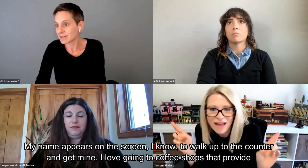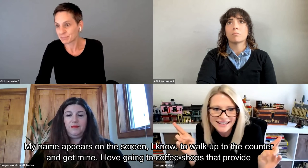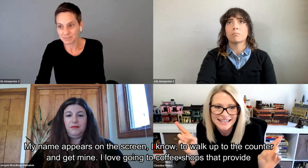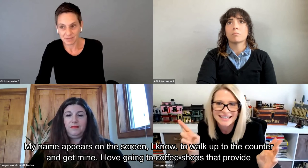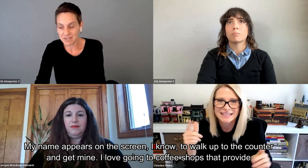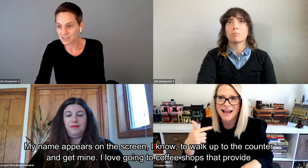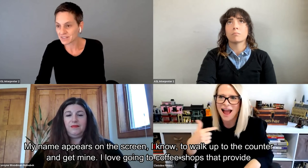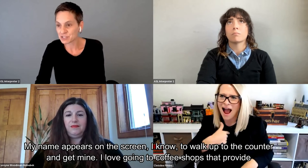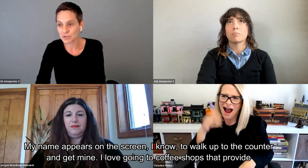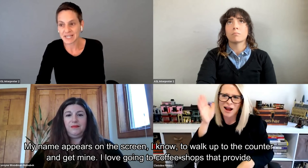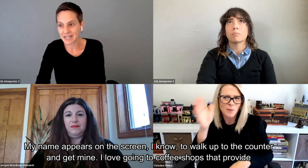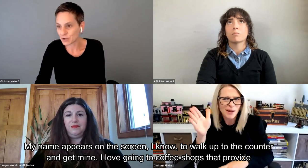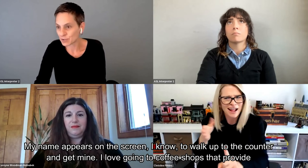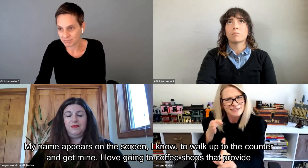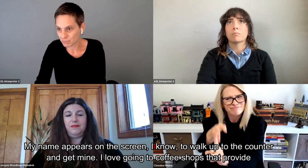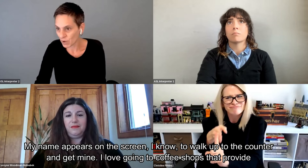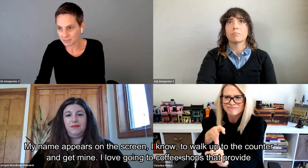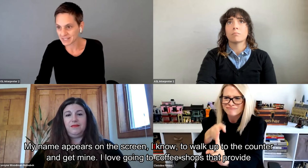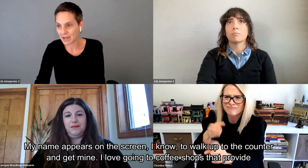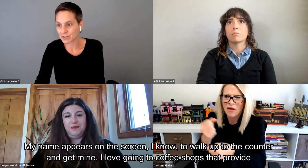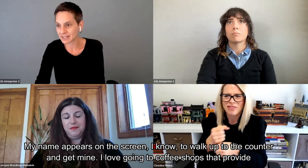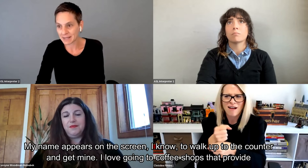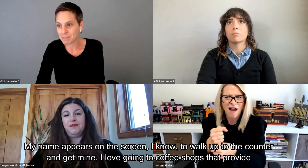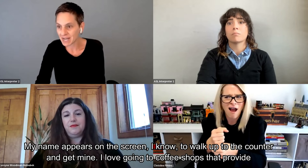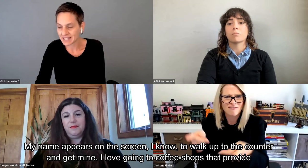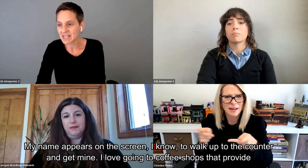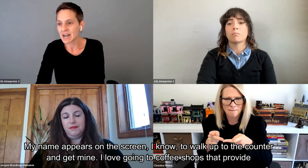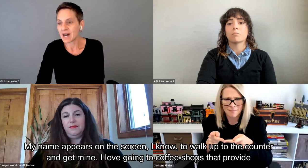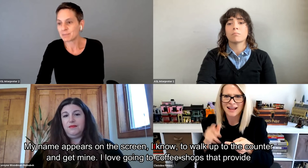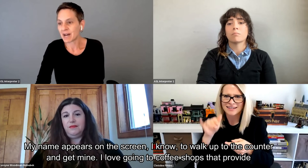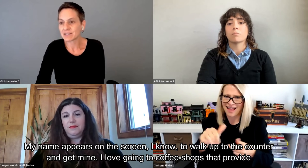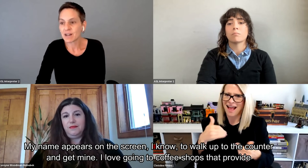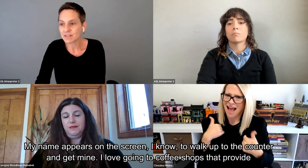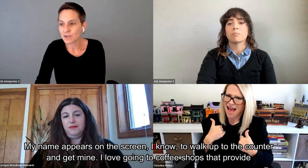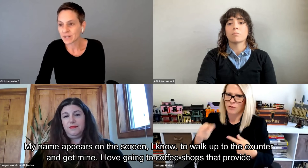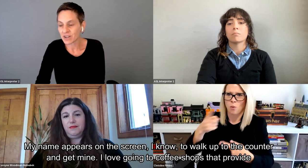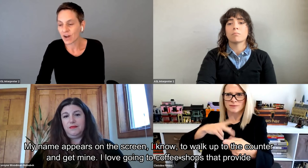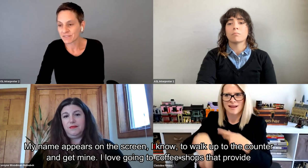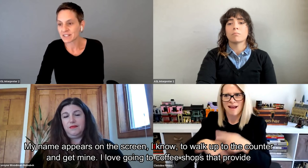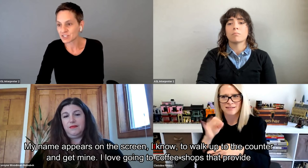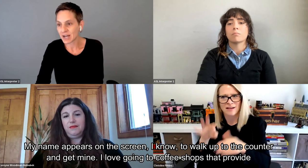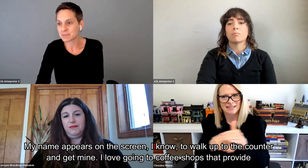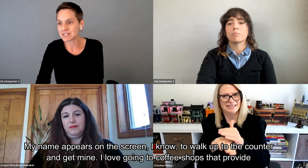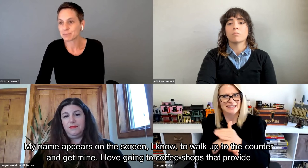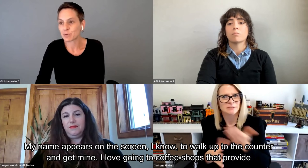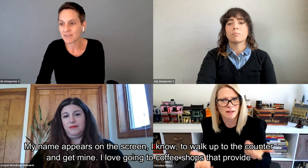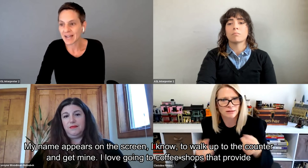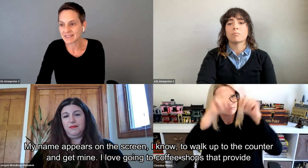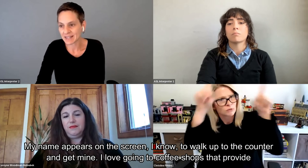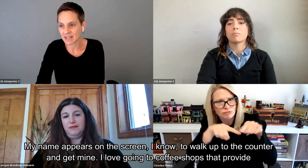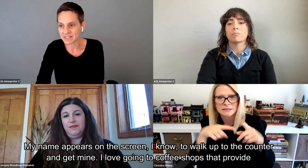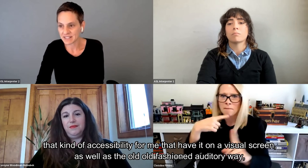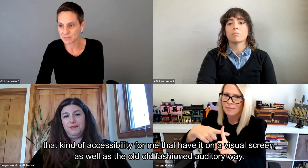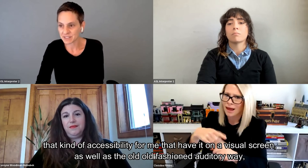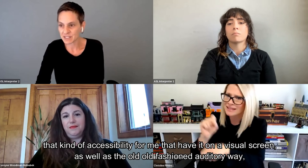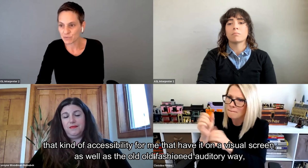name appears on the screen, I know to walk up to the counter and get mine. I love going to coffee shops that provide